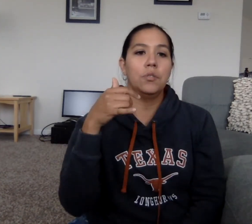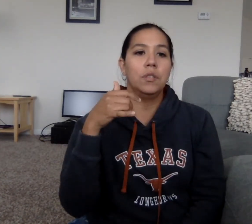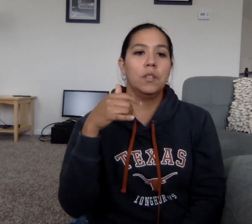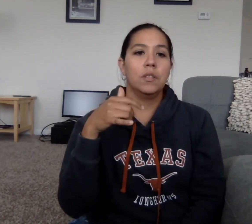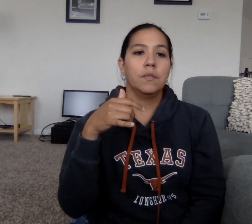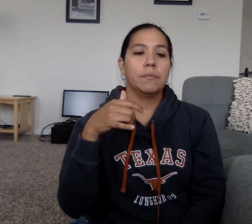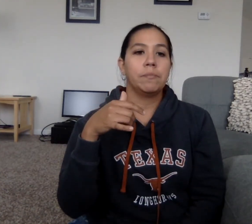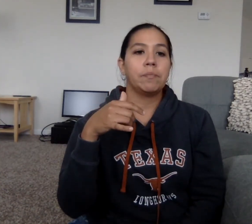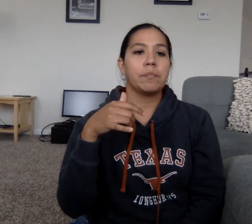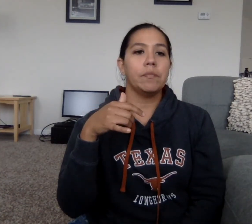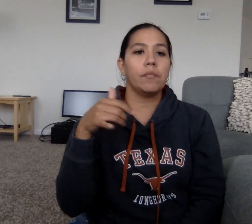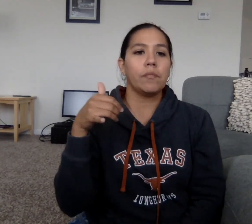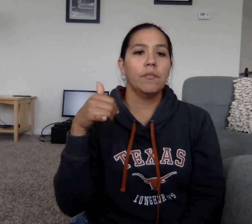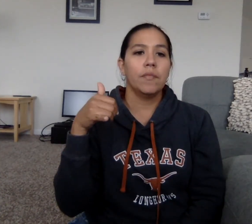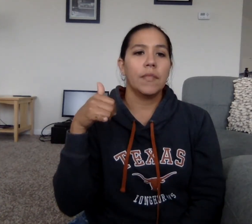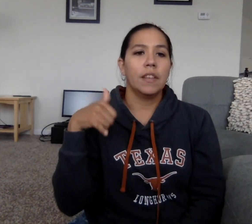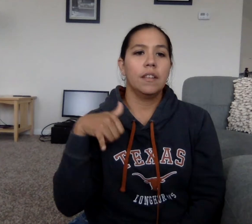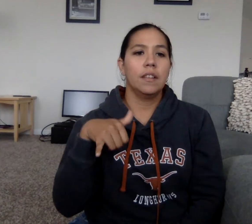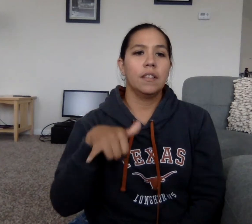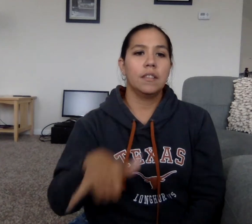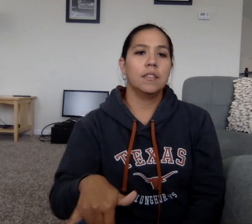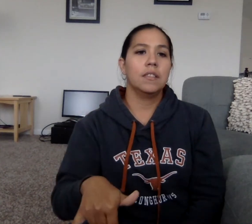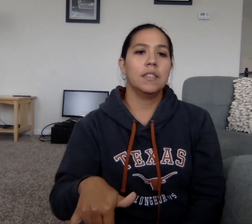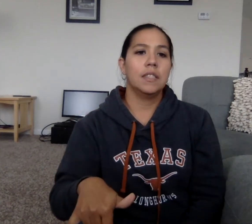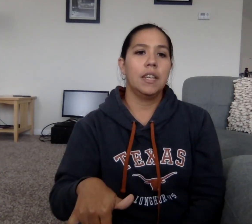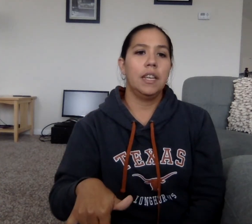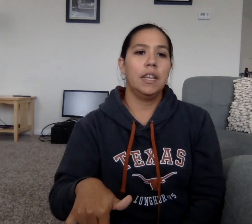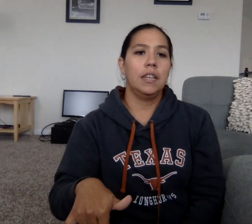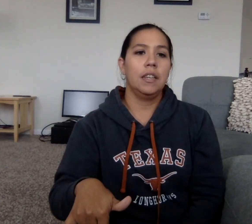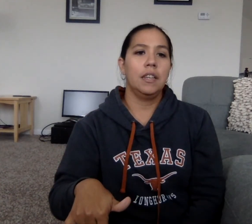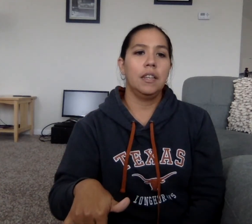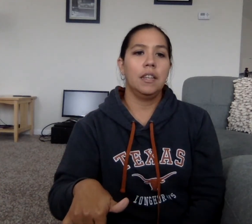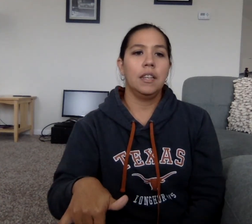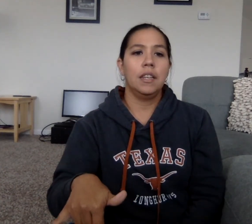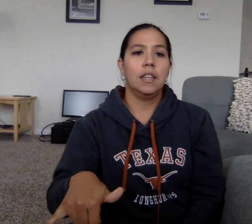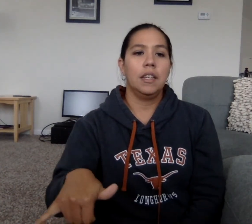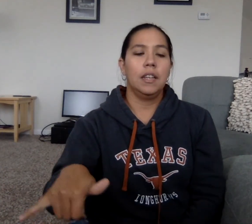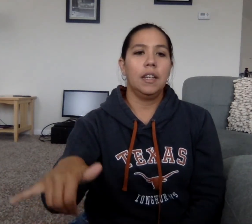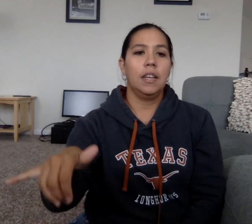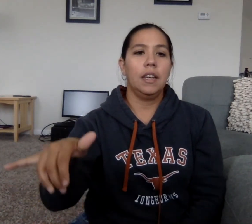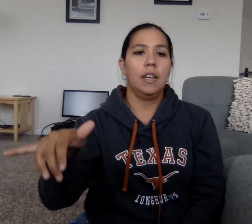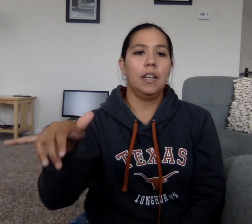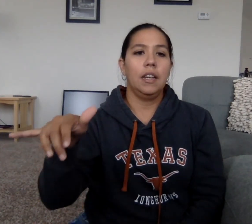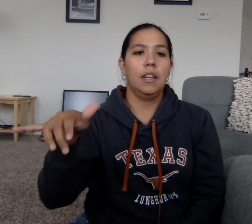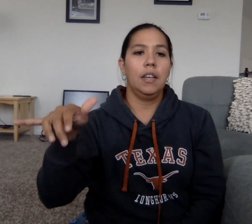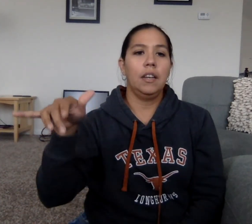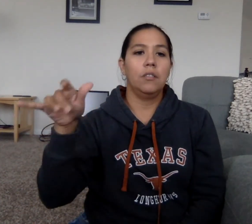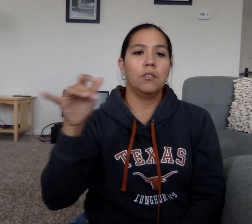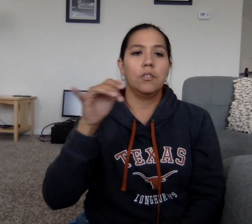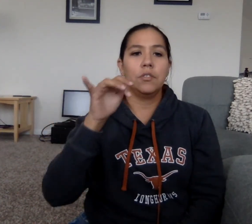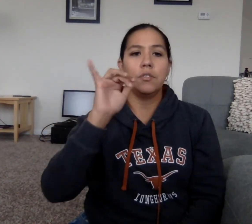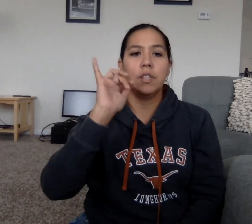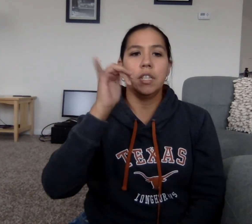stay out drinking